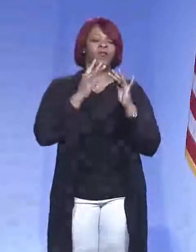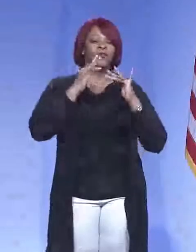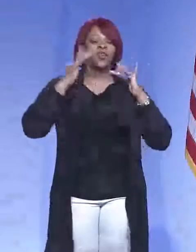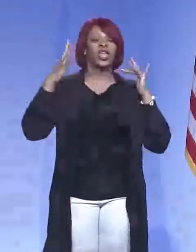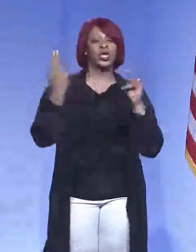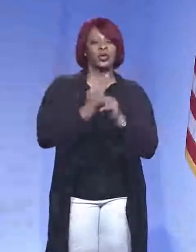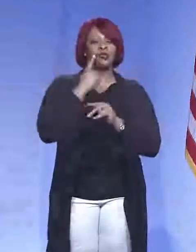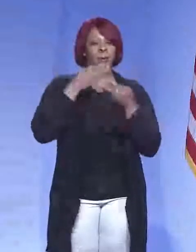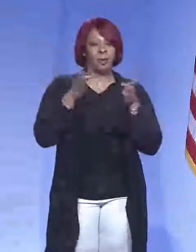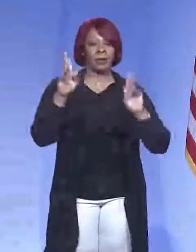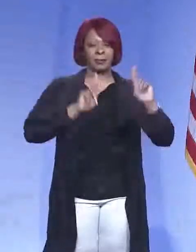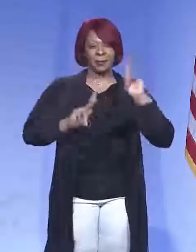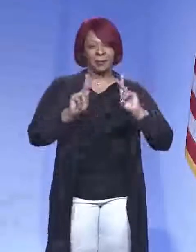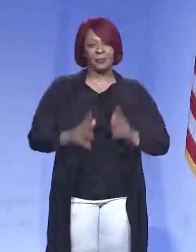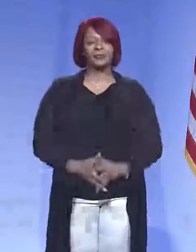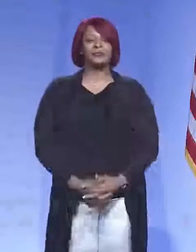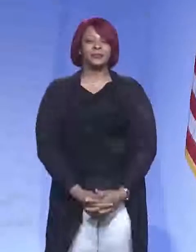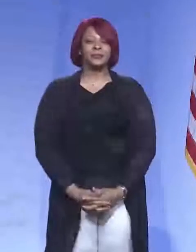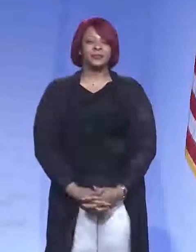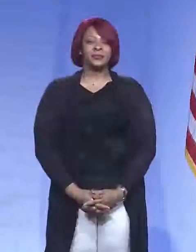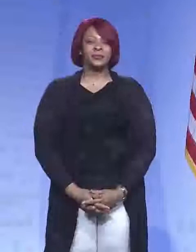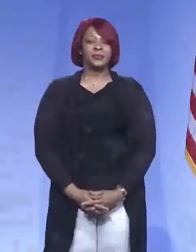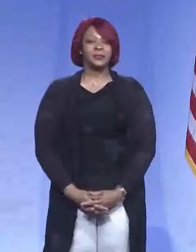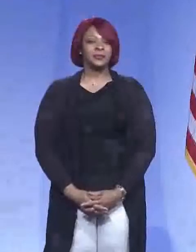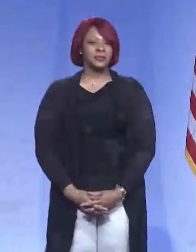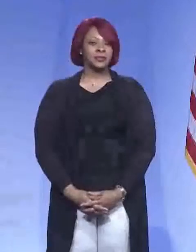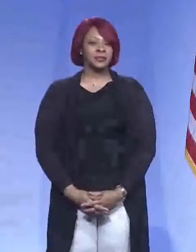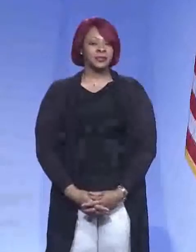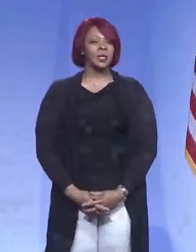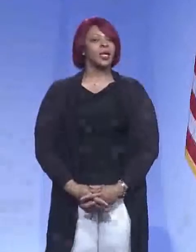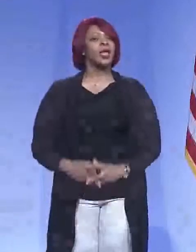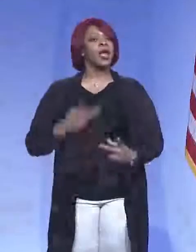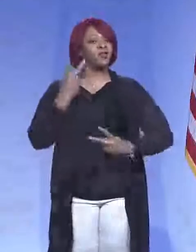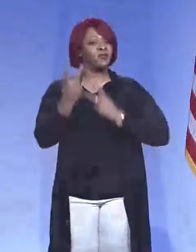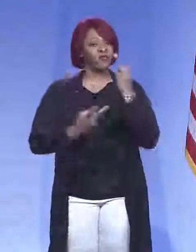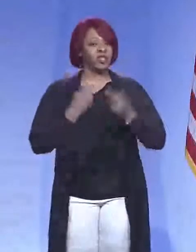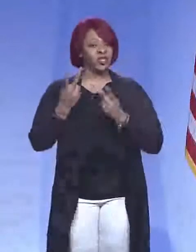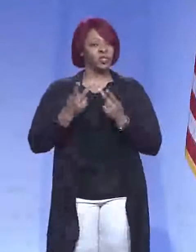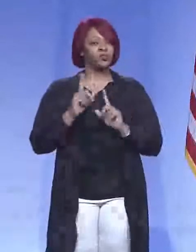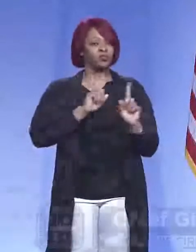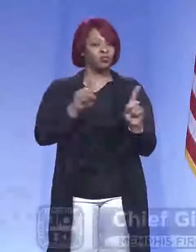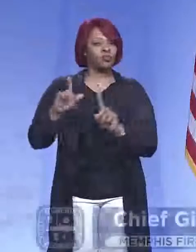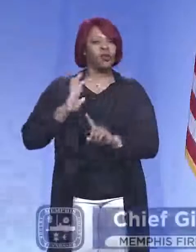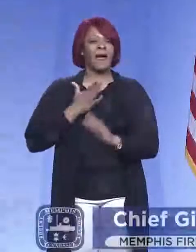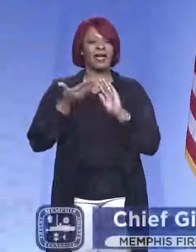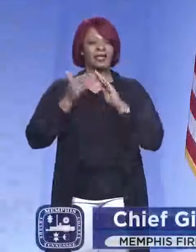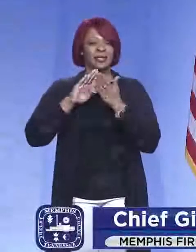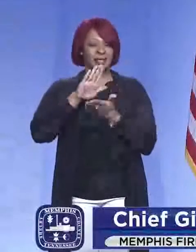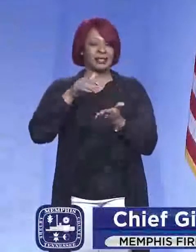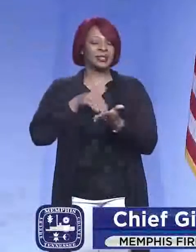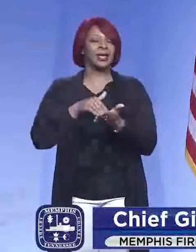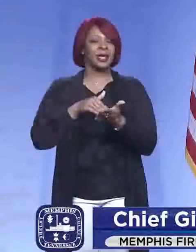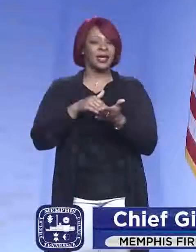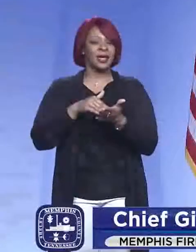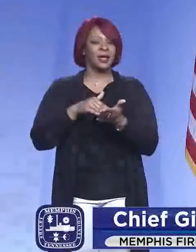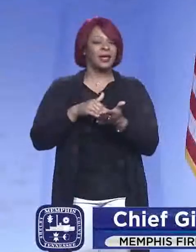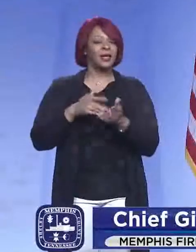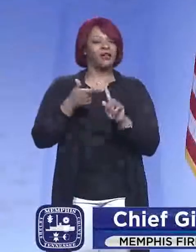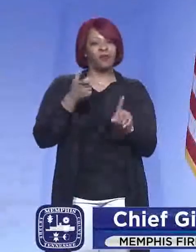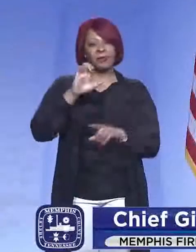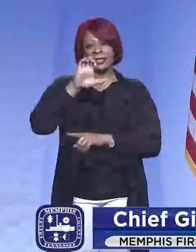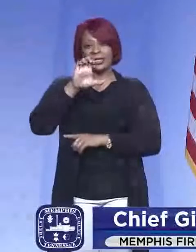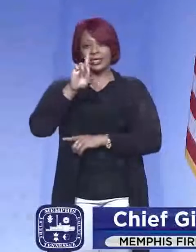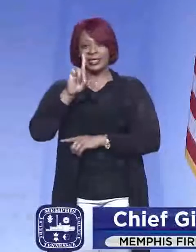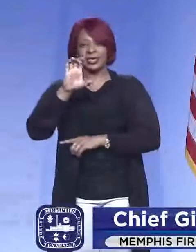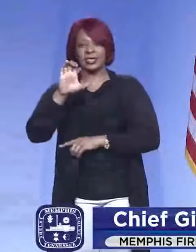for the public. We also had visitors to our site, our city site this week from the CDC